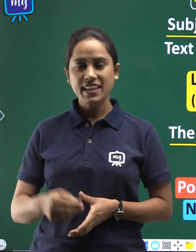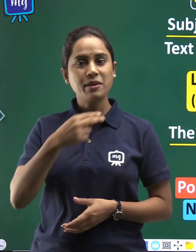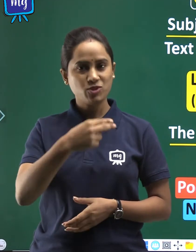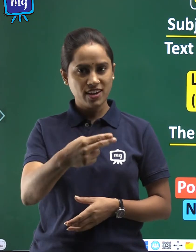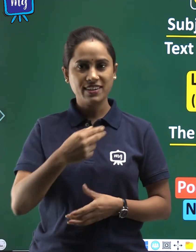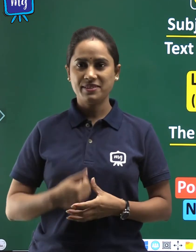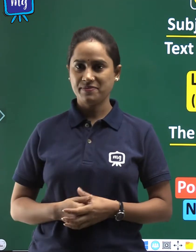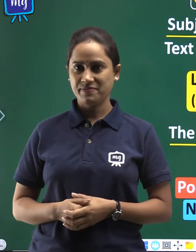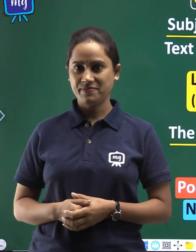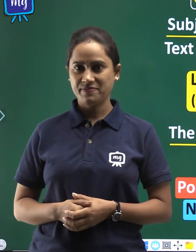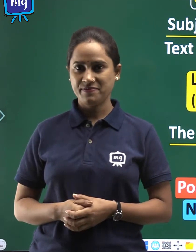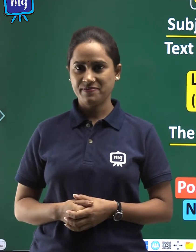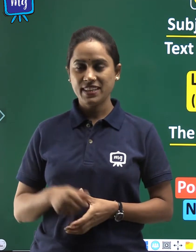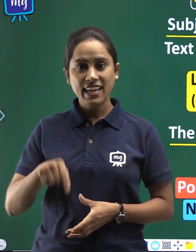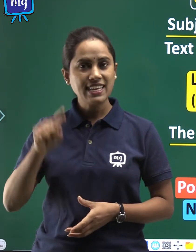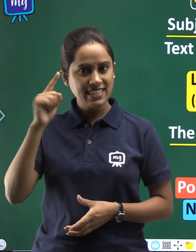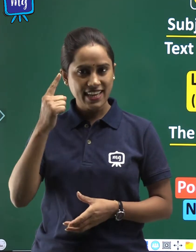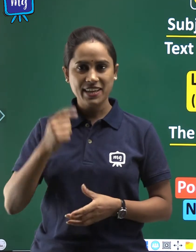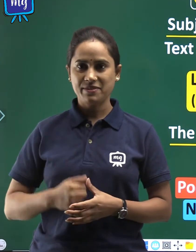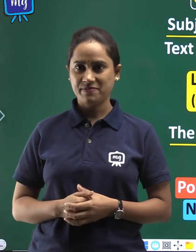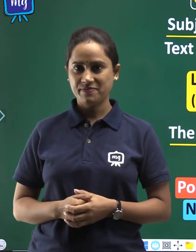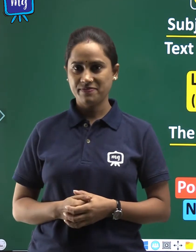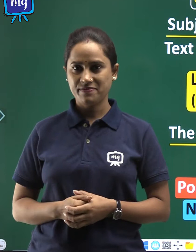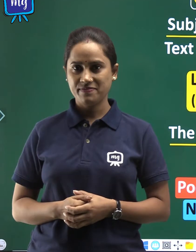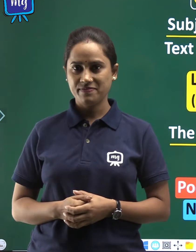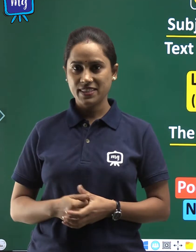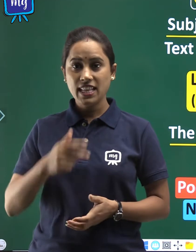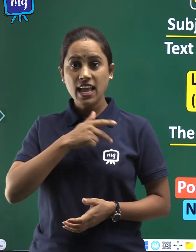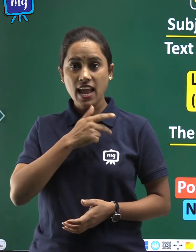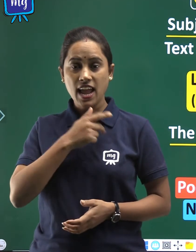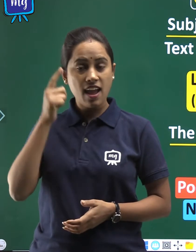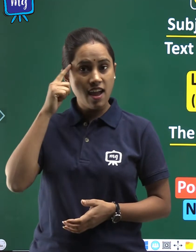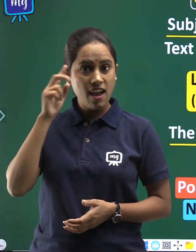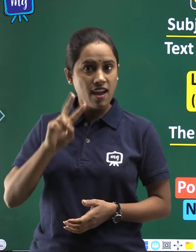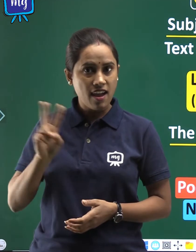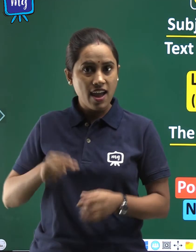Charlie. It is a psychological story.